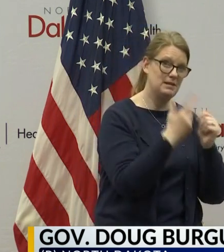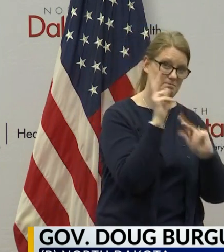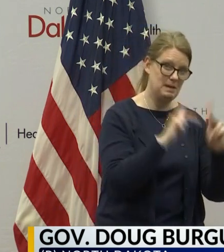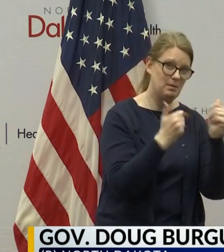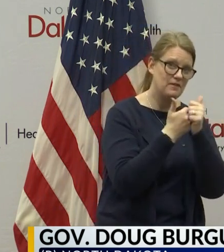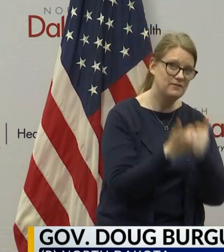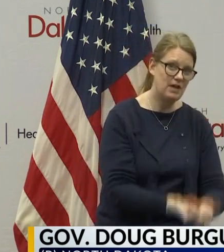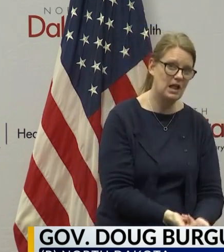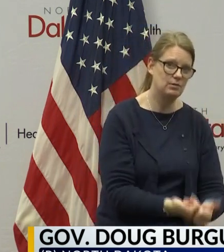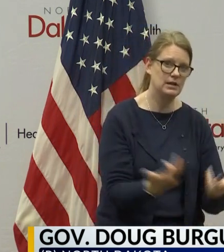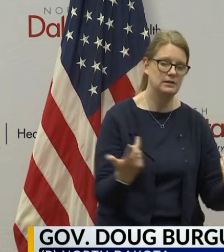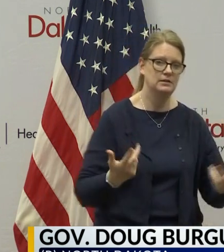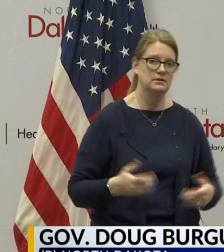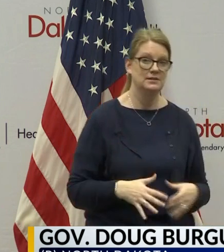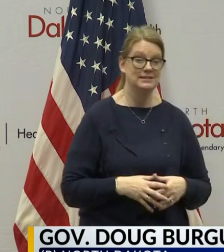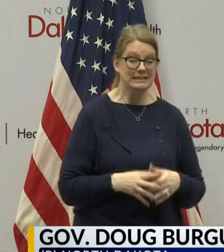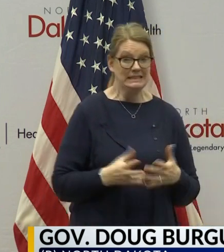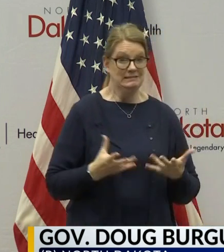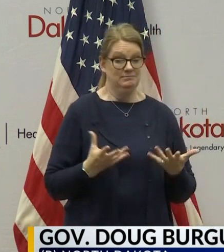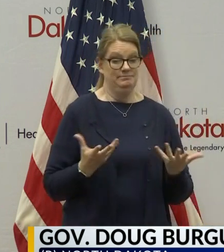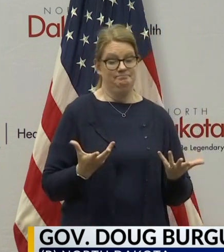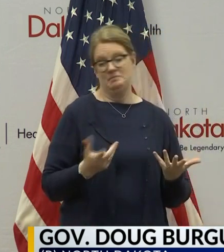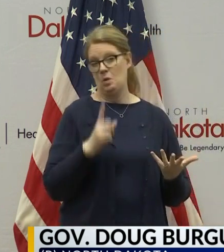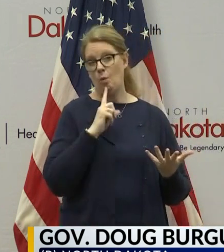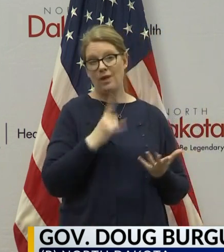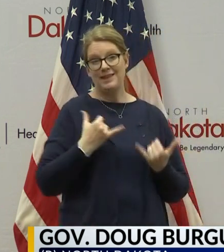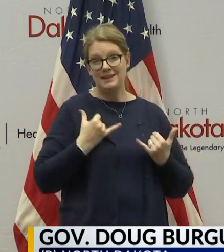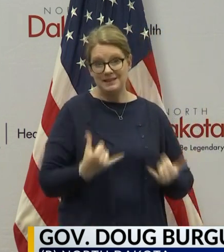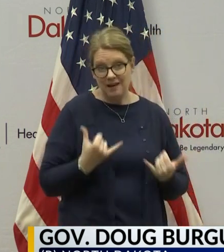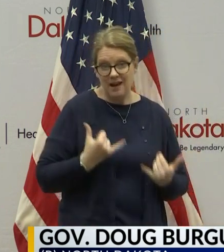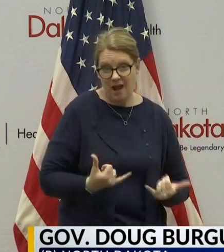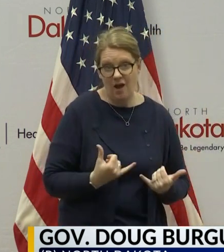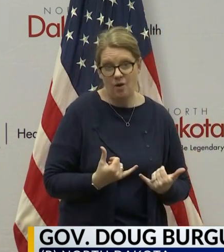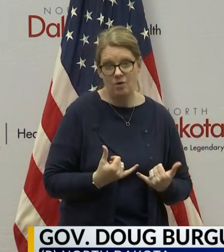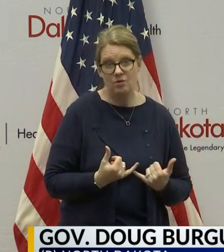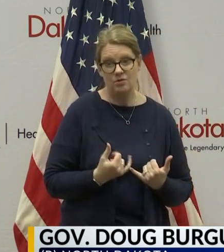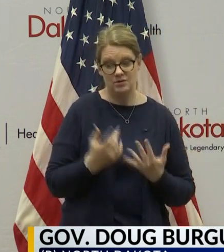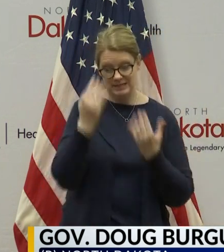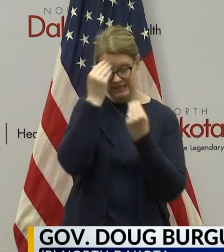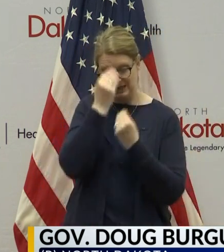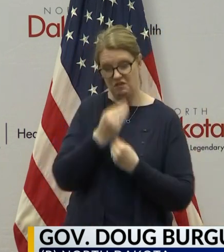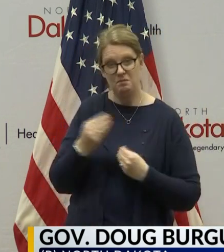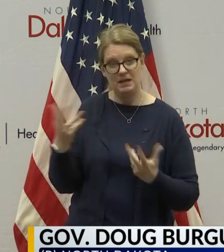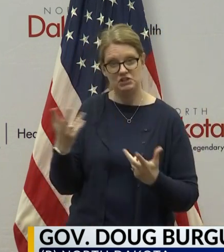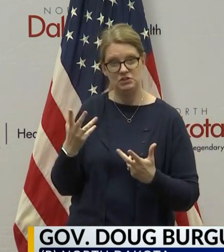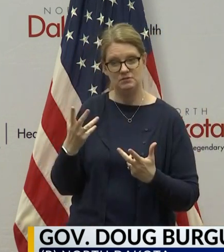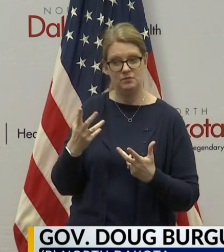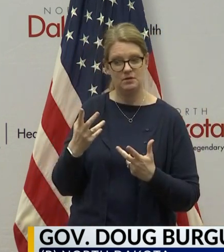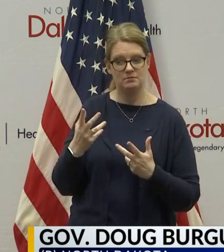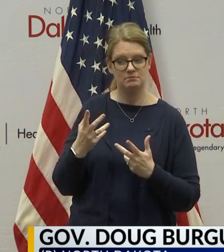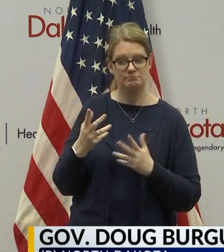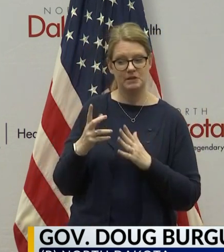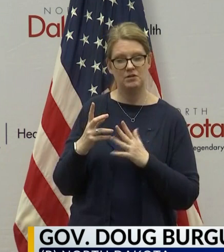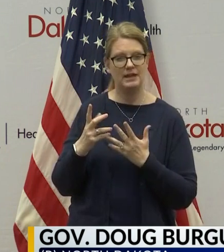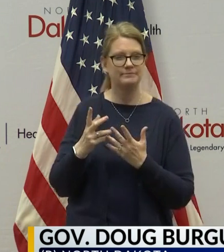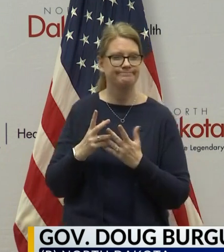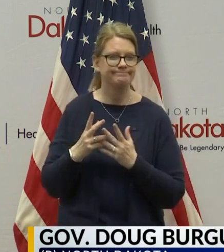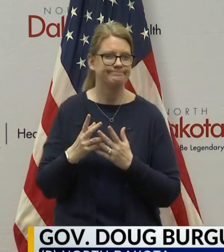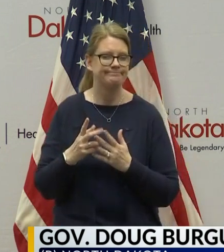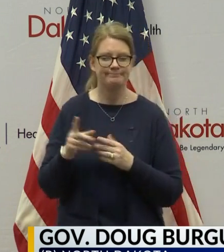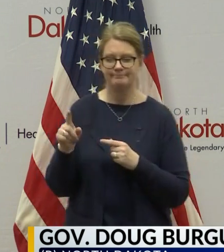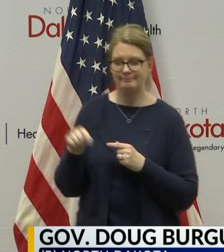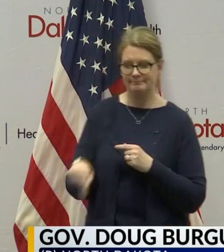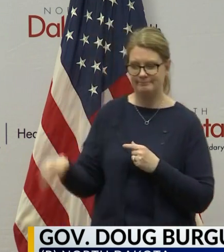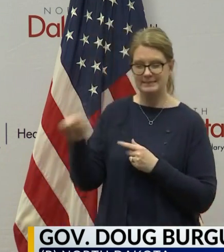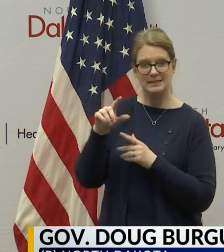There's no data that shows that places with stay-at-home orders are having less transmissible